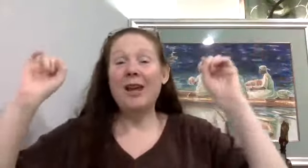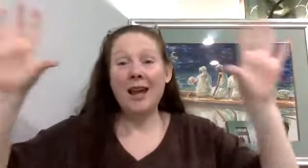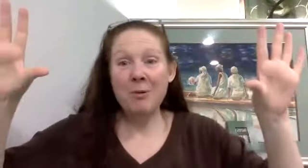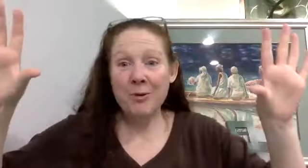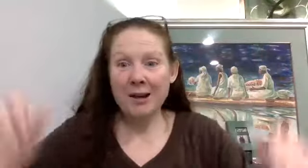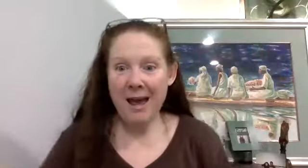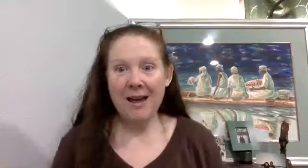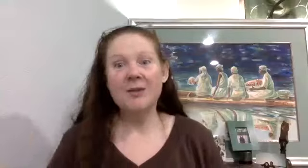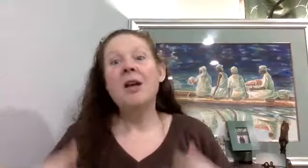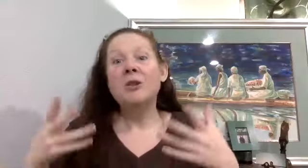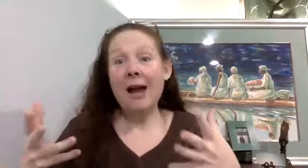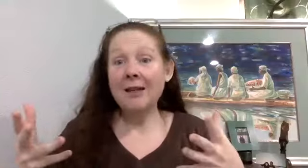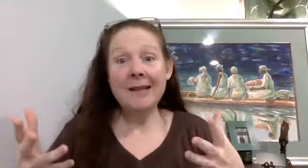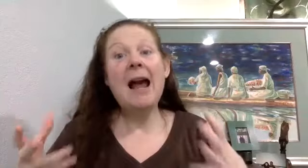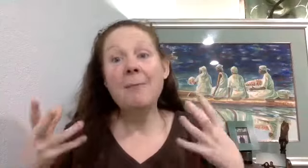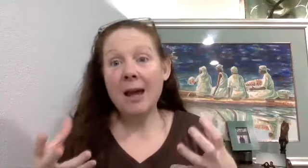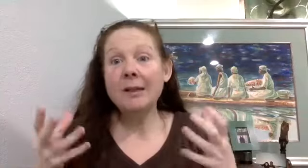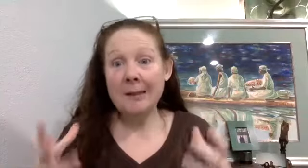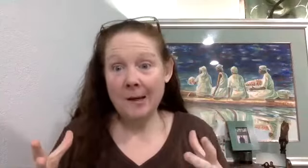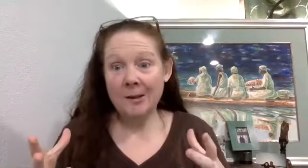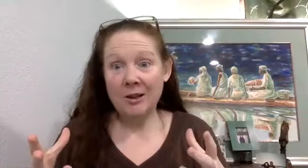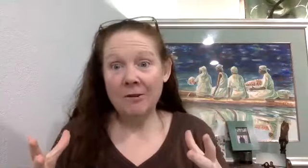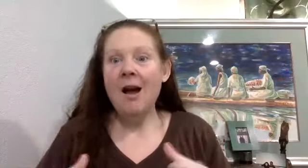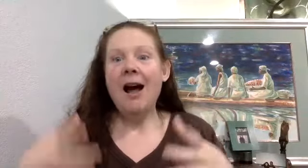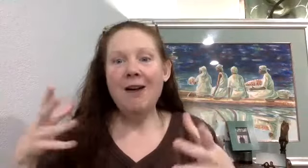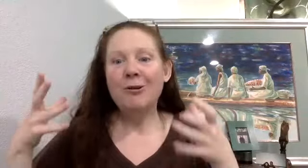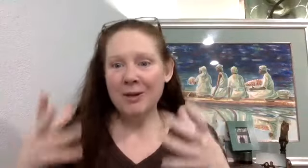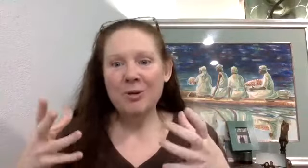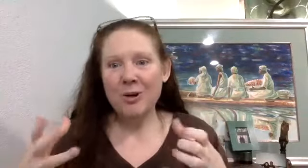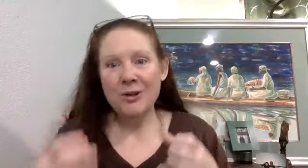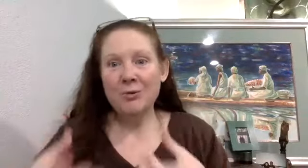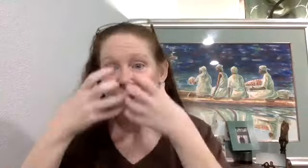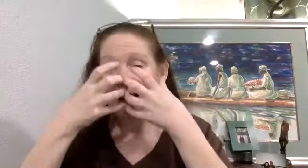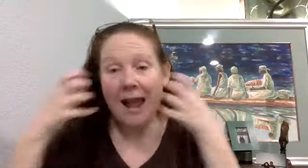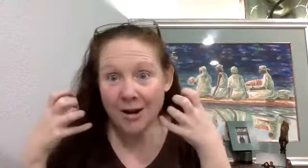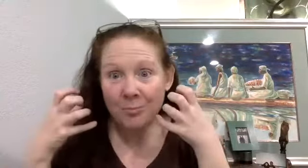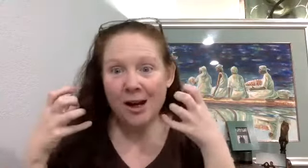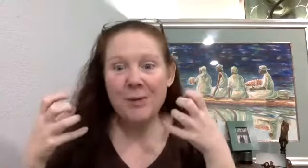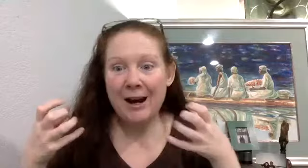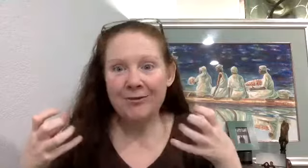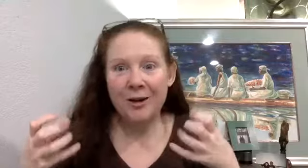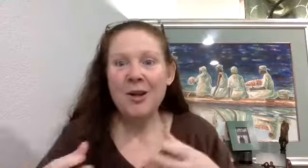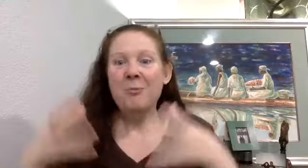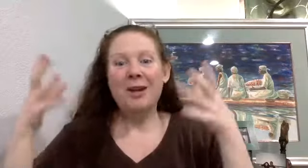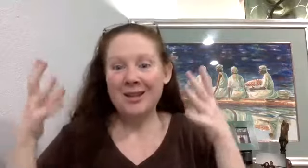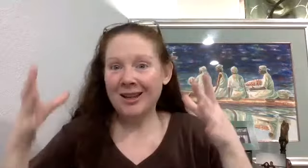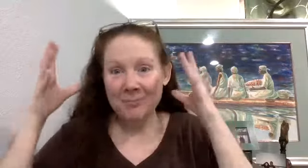can't come in without a mask. So I had to say, I'm chemically sensitive. I have a respiratory situation. I cannot block my airflow because it